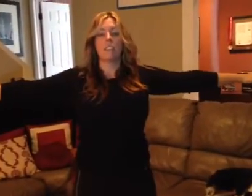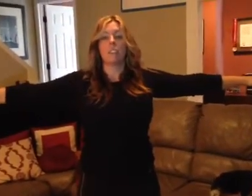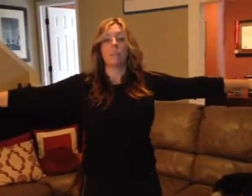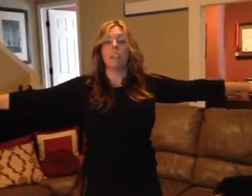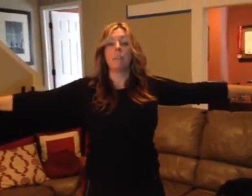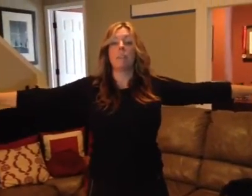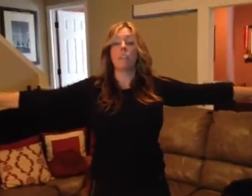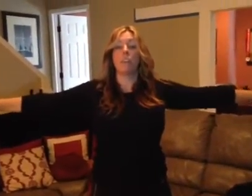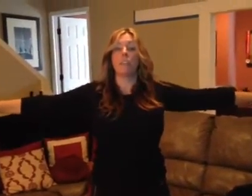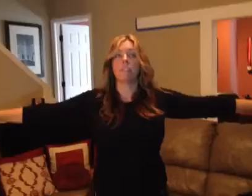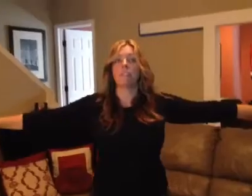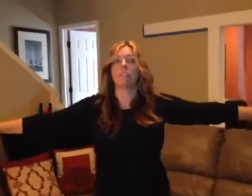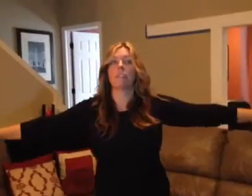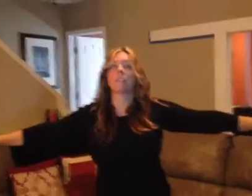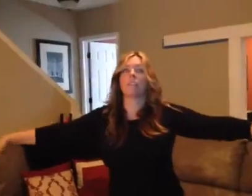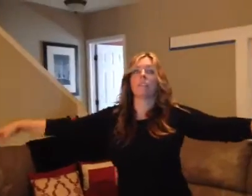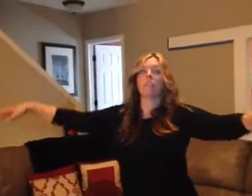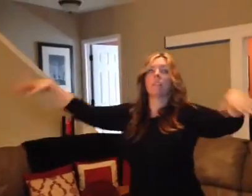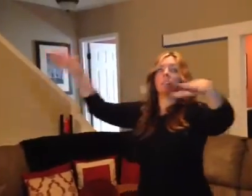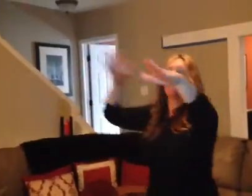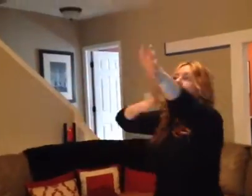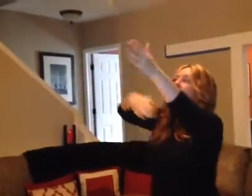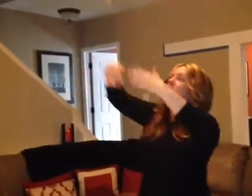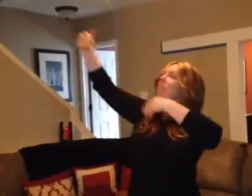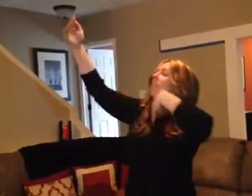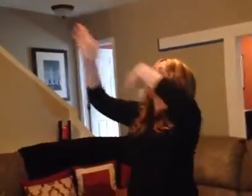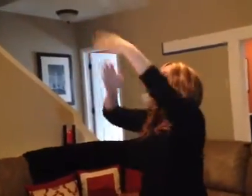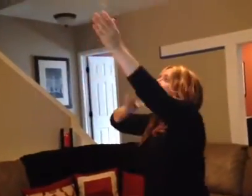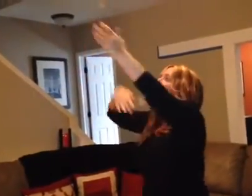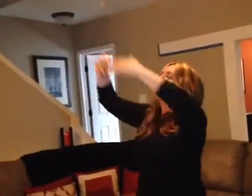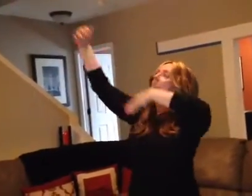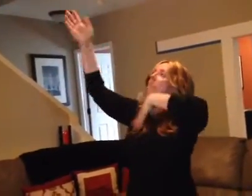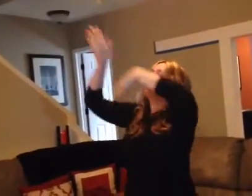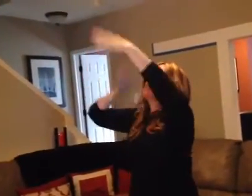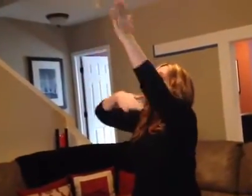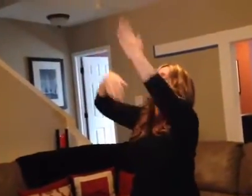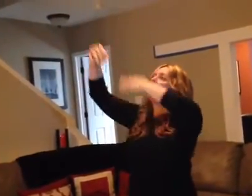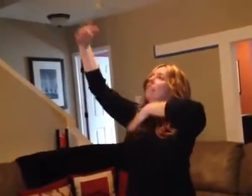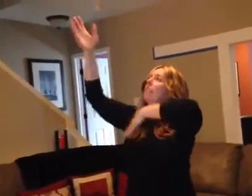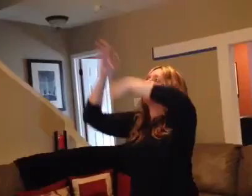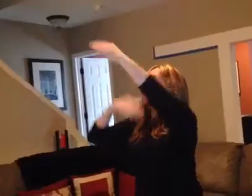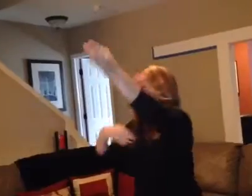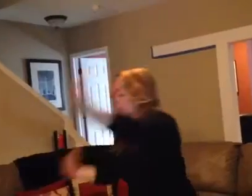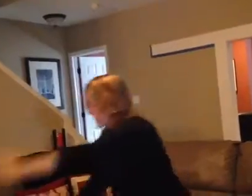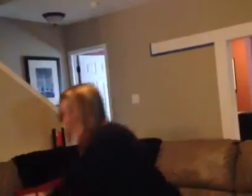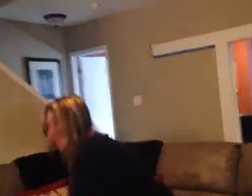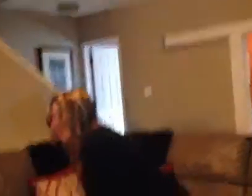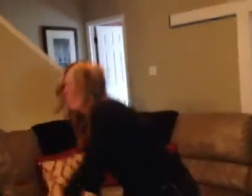Sweet hymns of joy. Chains the slave. Chains for